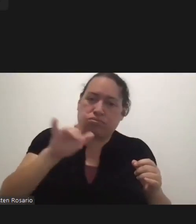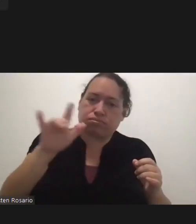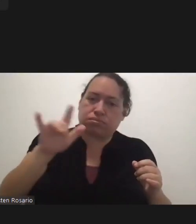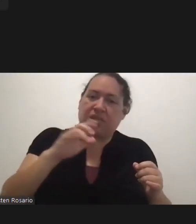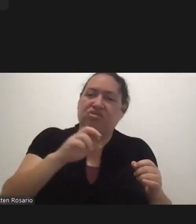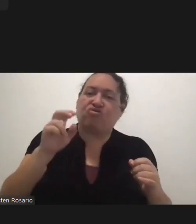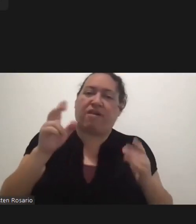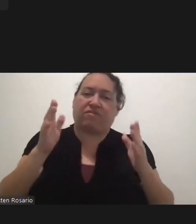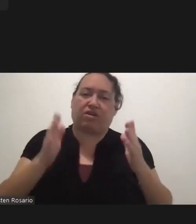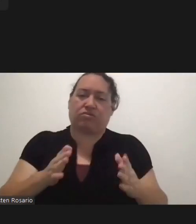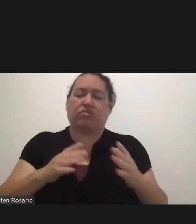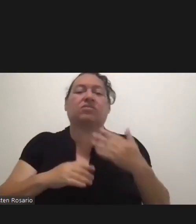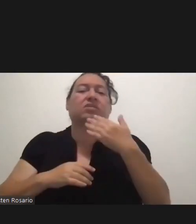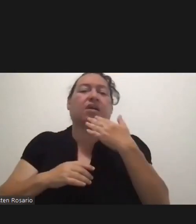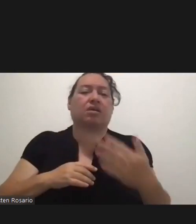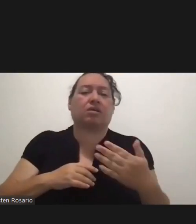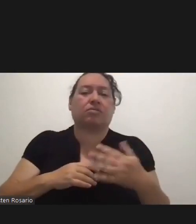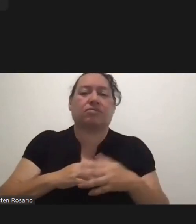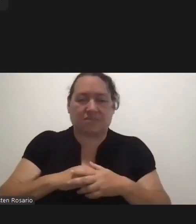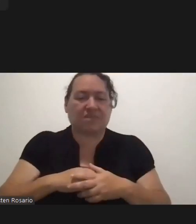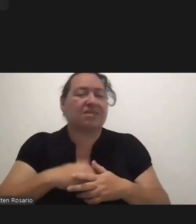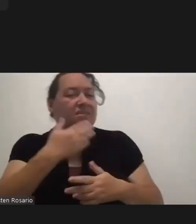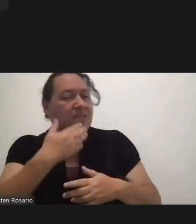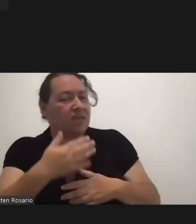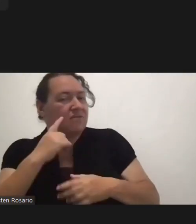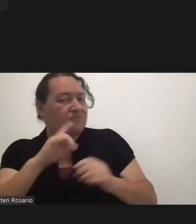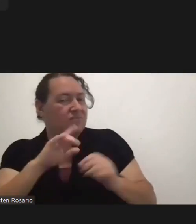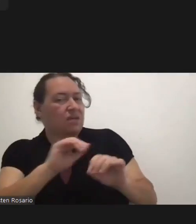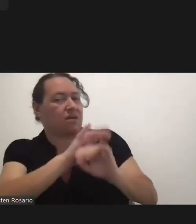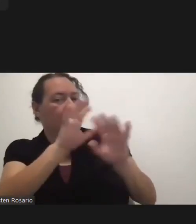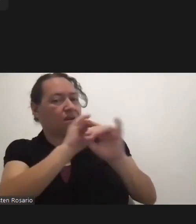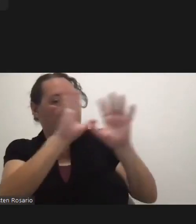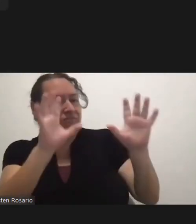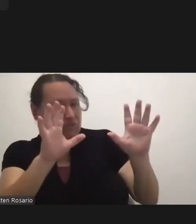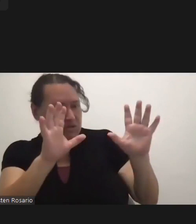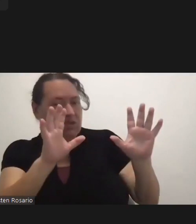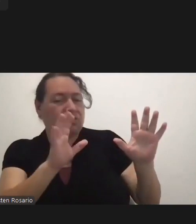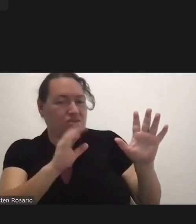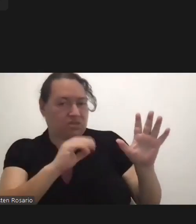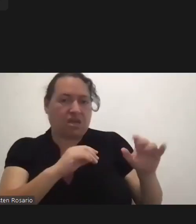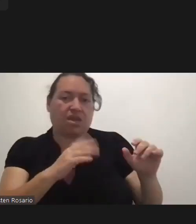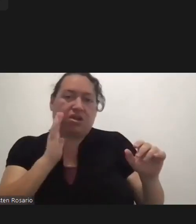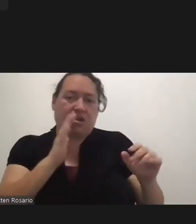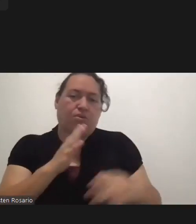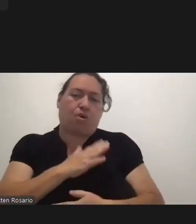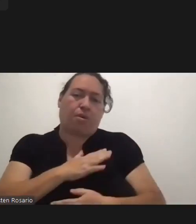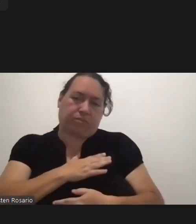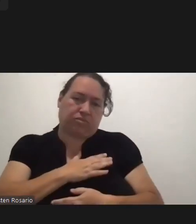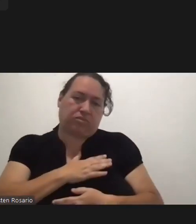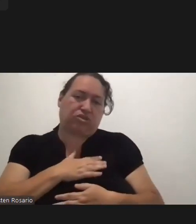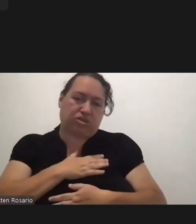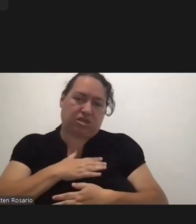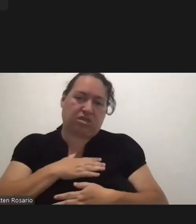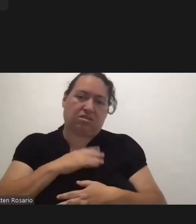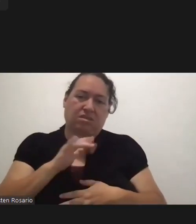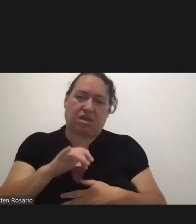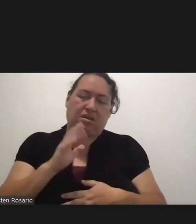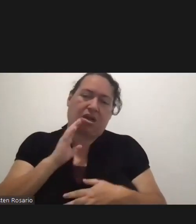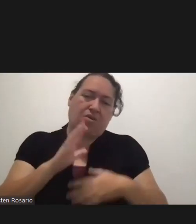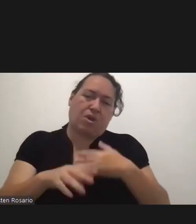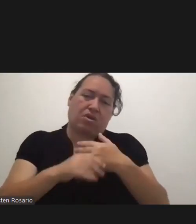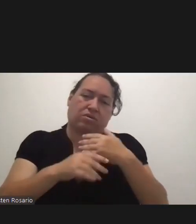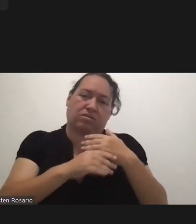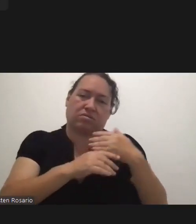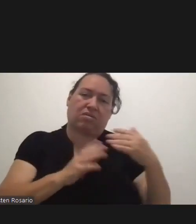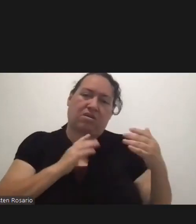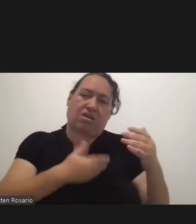Got it. Thank you, ma'am, for the clarification. sure many people who heard it and will appreciate it. I know we'll include it in our story, too, for